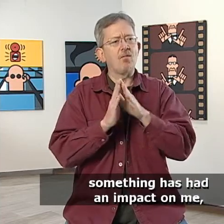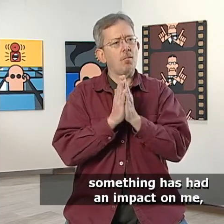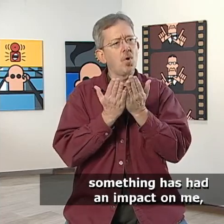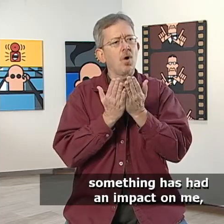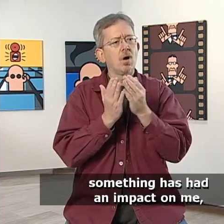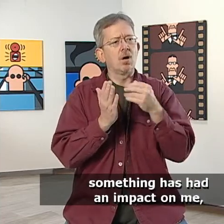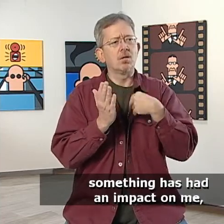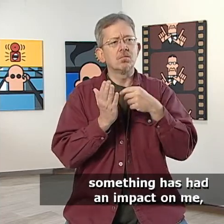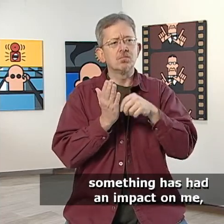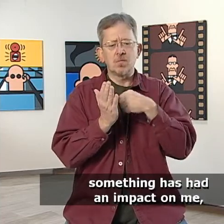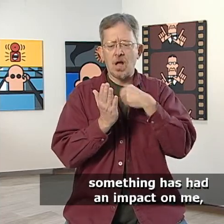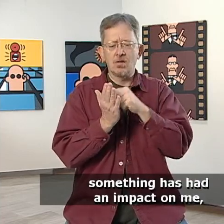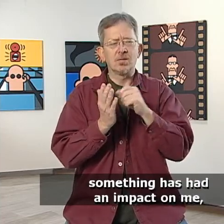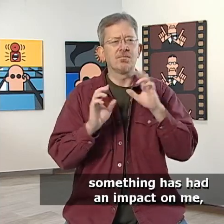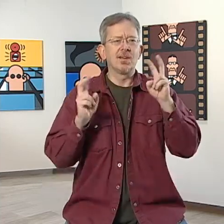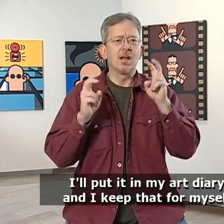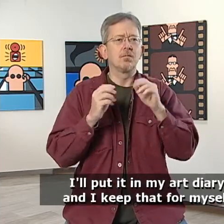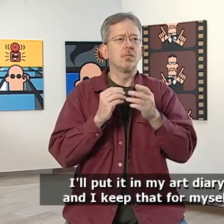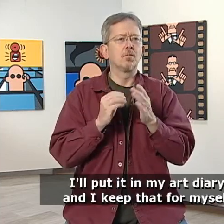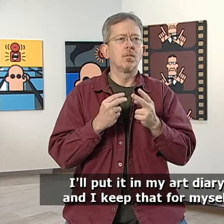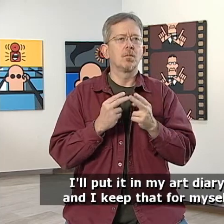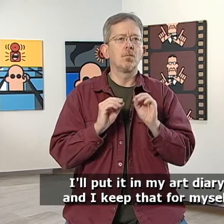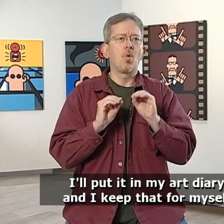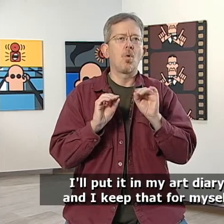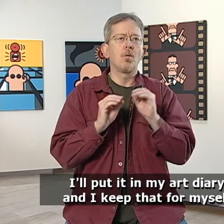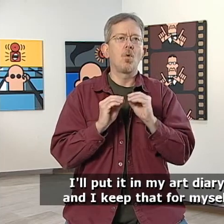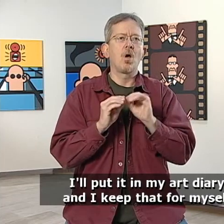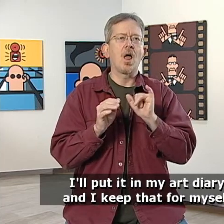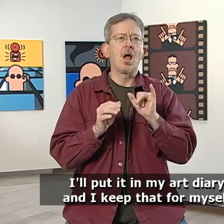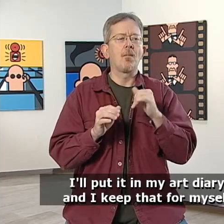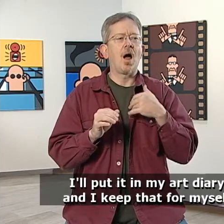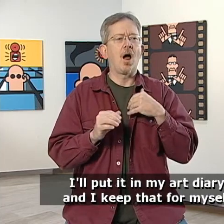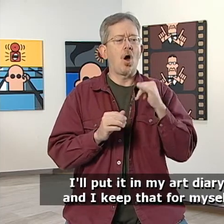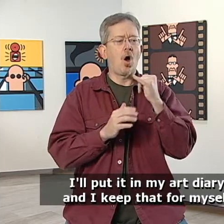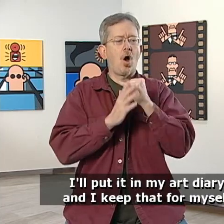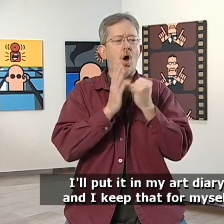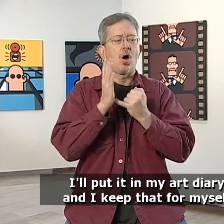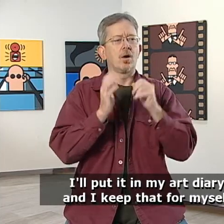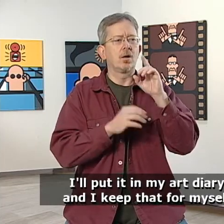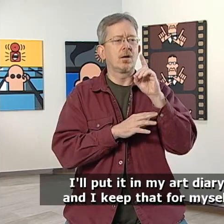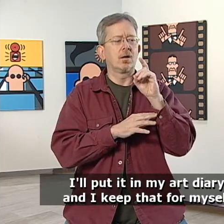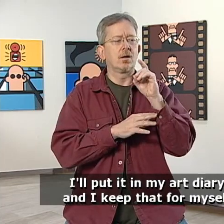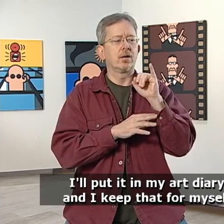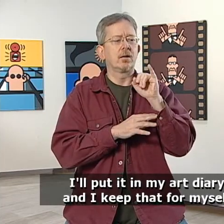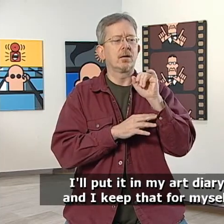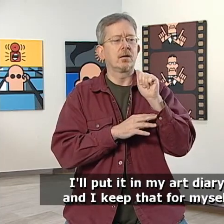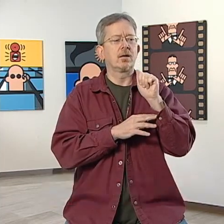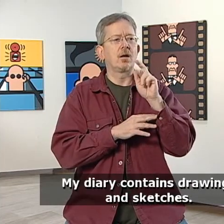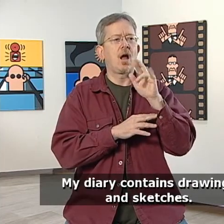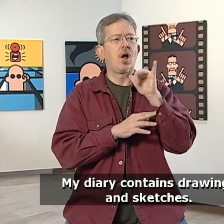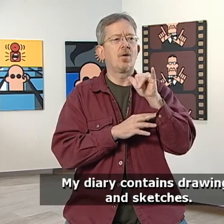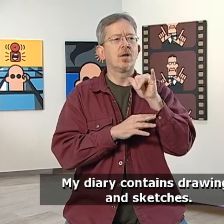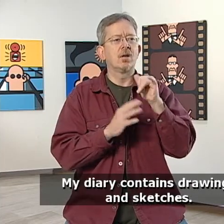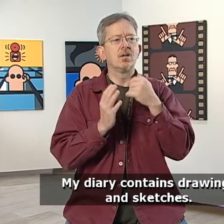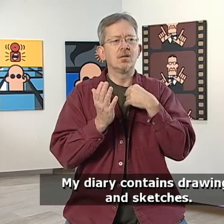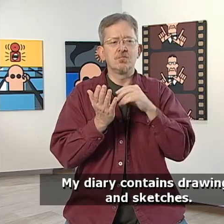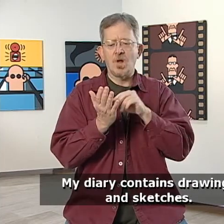something hasn't had an impact on me, I'll put it in my art diary, and I keep that for myself. My diary